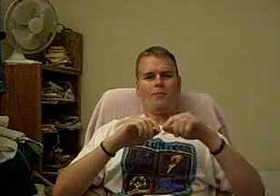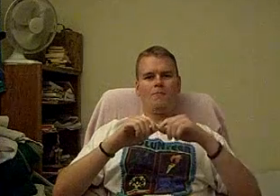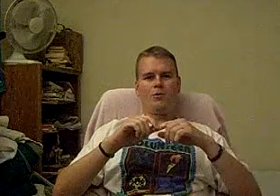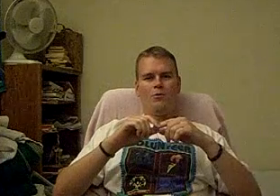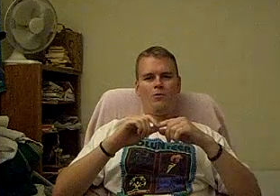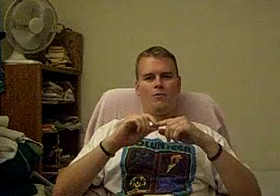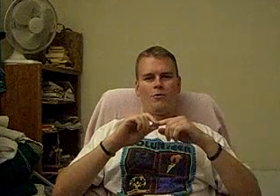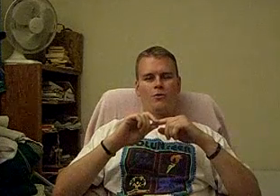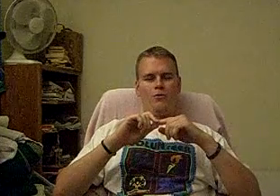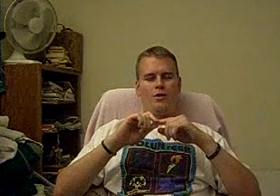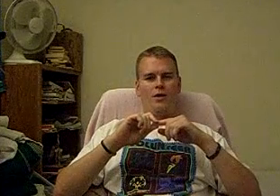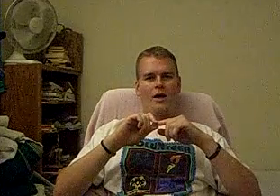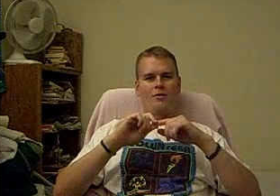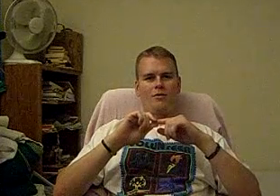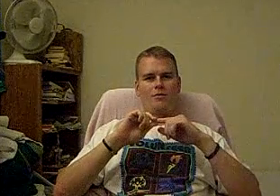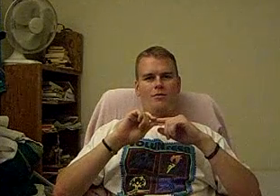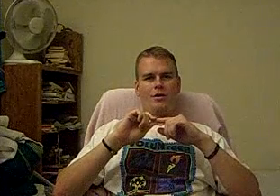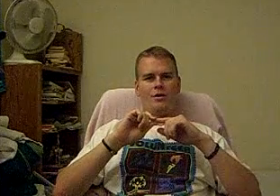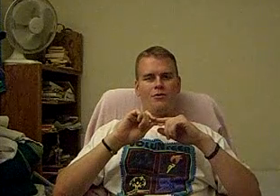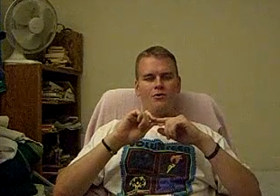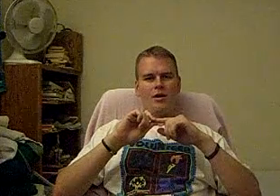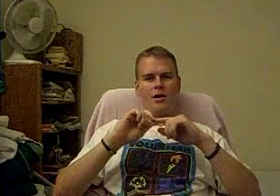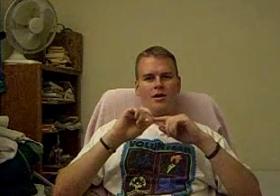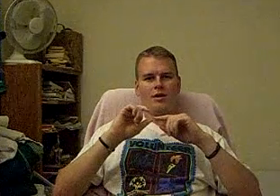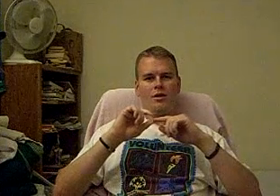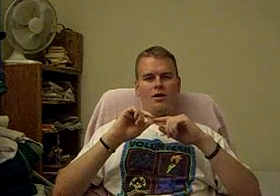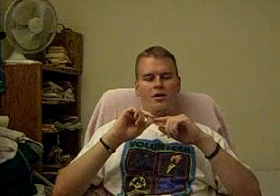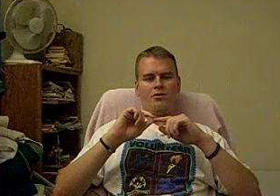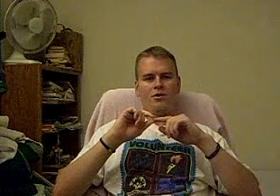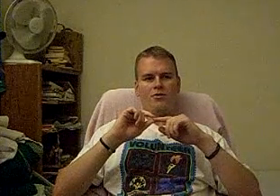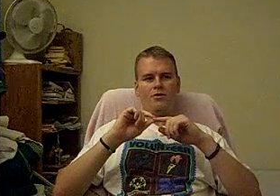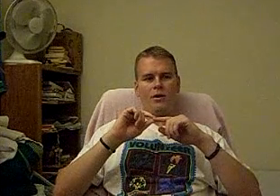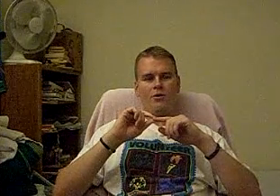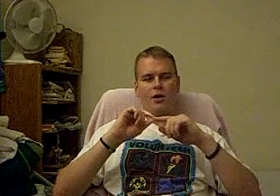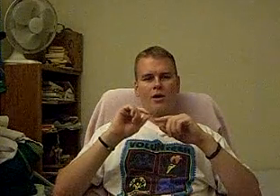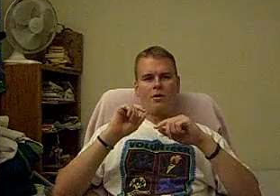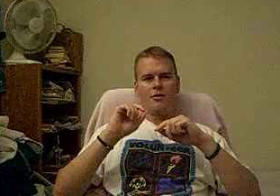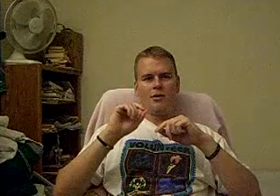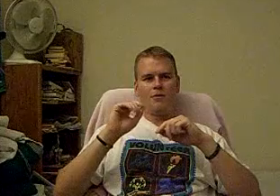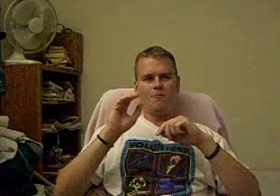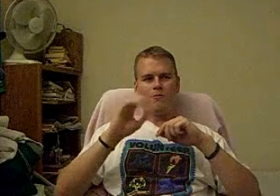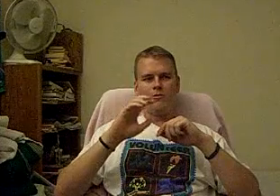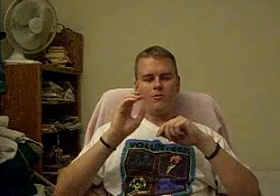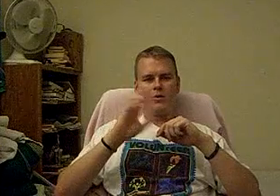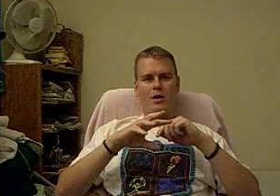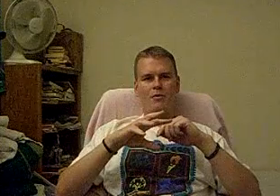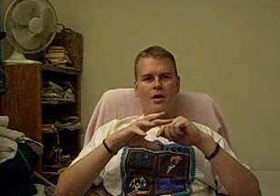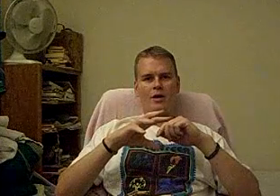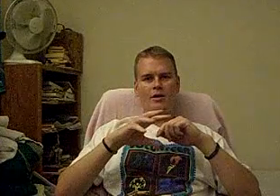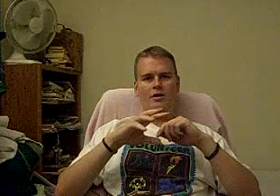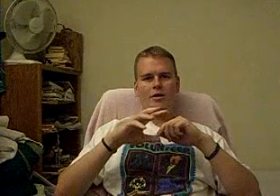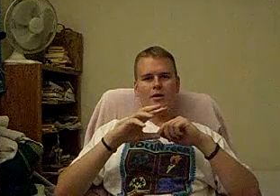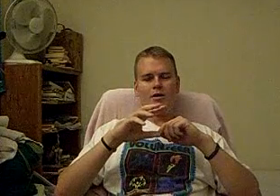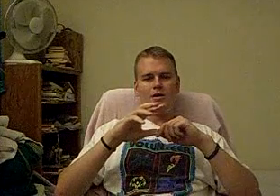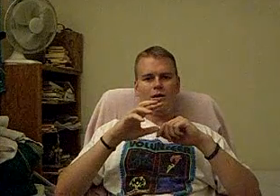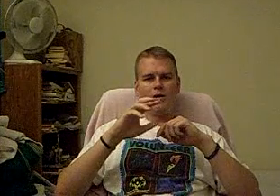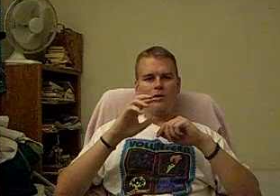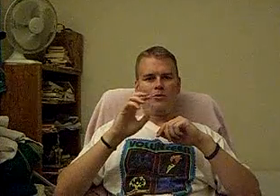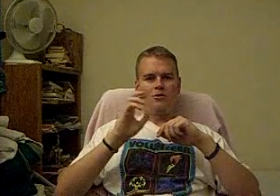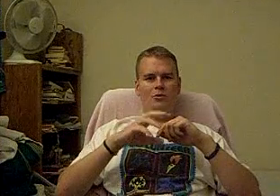so with that, the first day, the contestants say, okay, I'm going to, you know, get my stunt